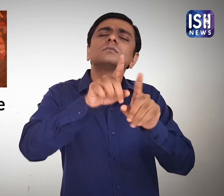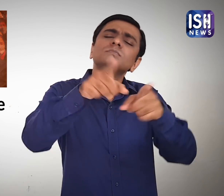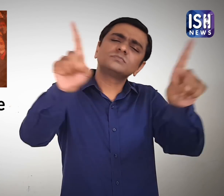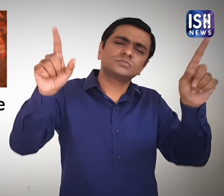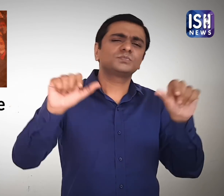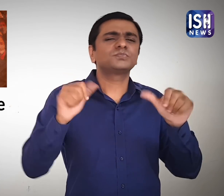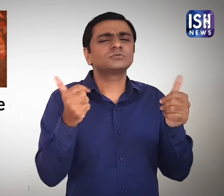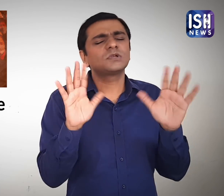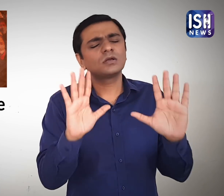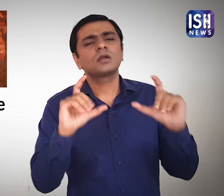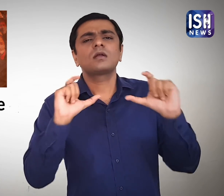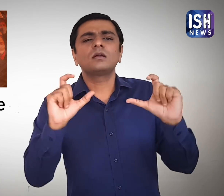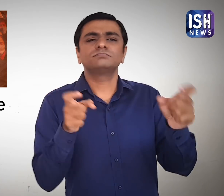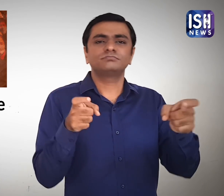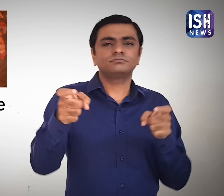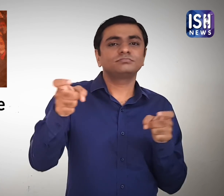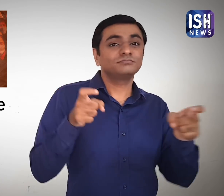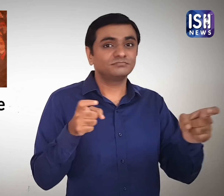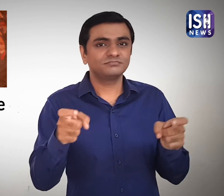The situation can be controlled. old.